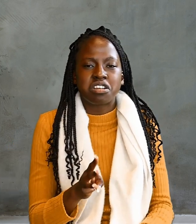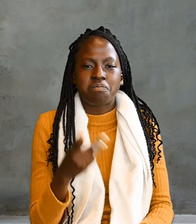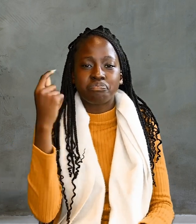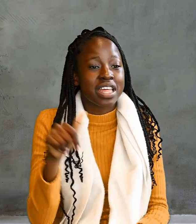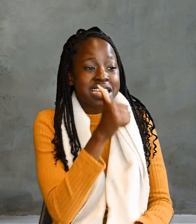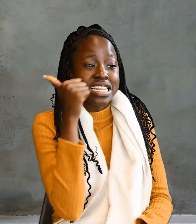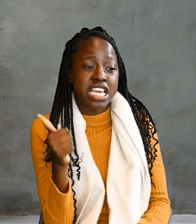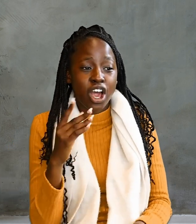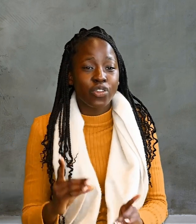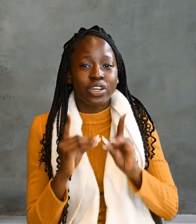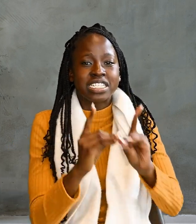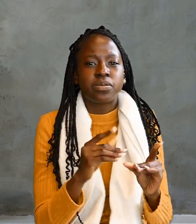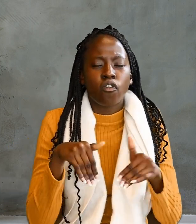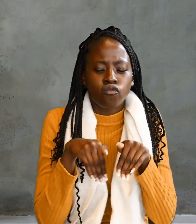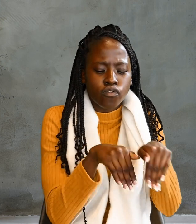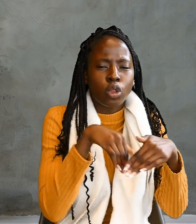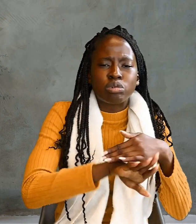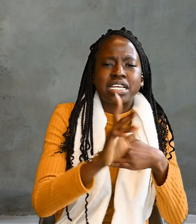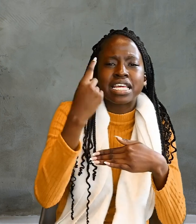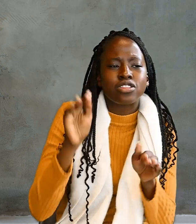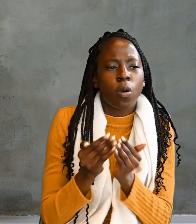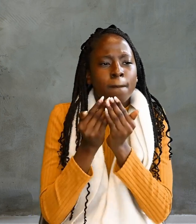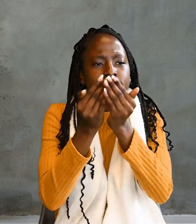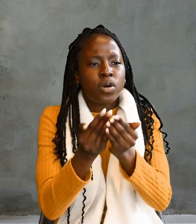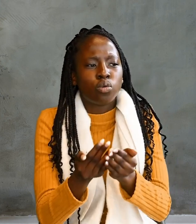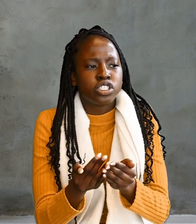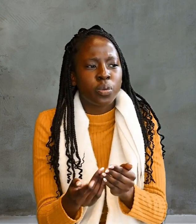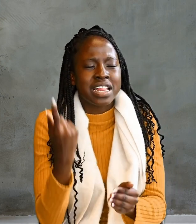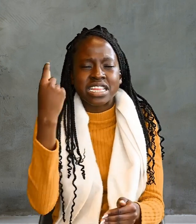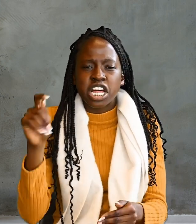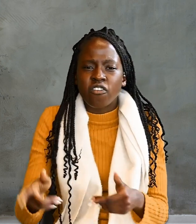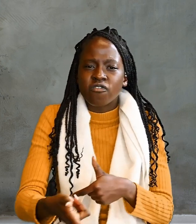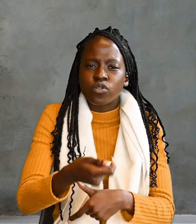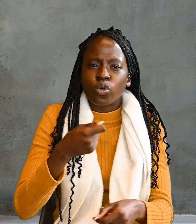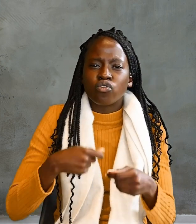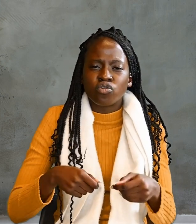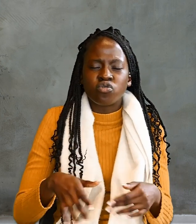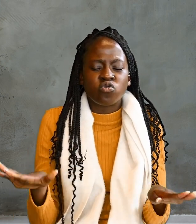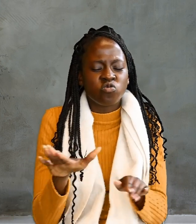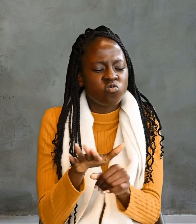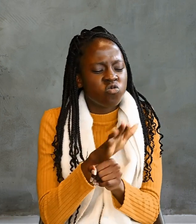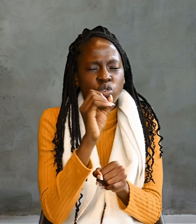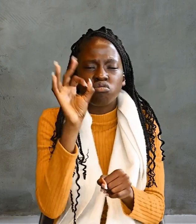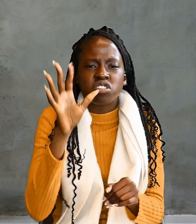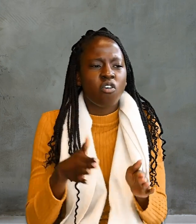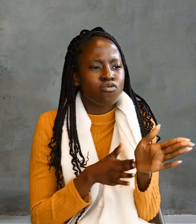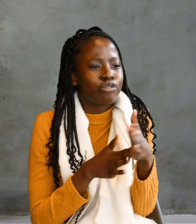other disciples followed in the boat, towing the net full of fish for they were not far